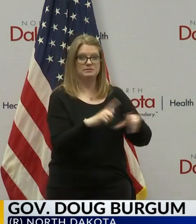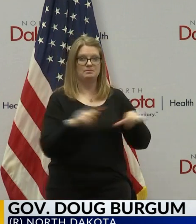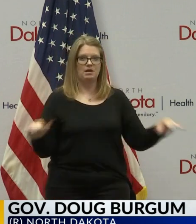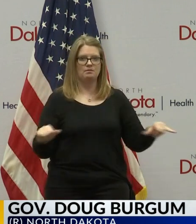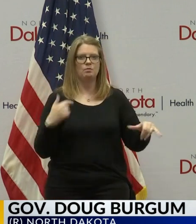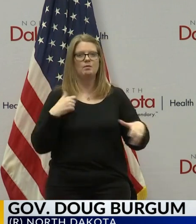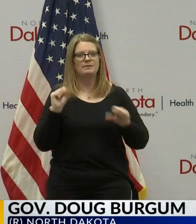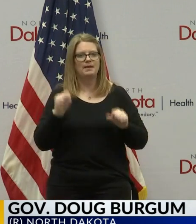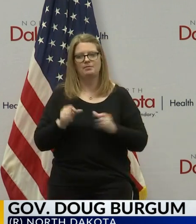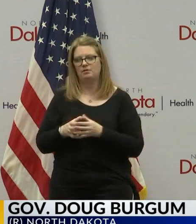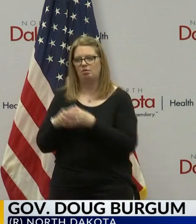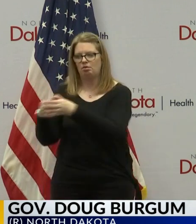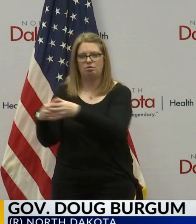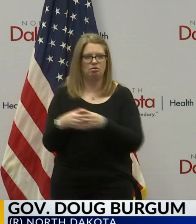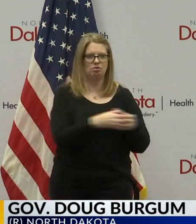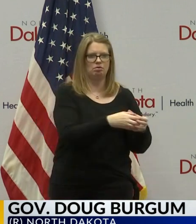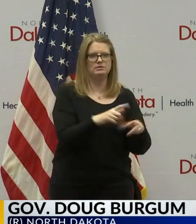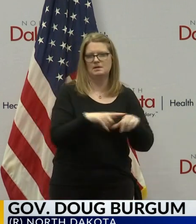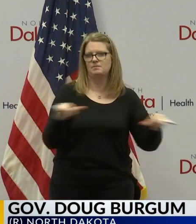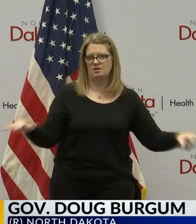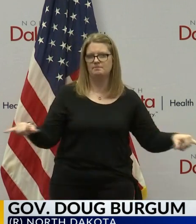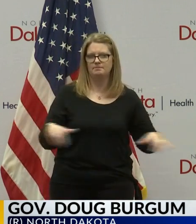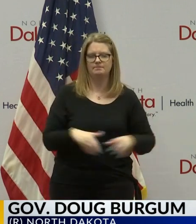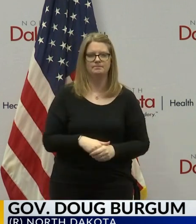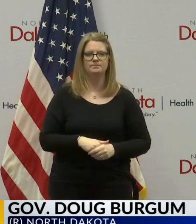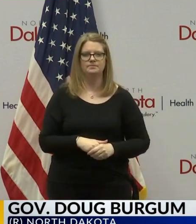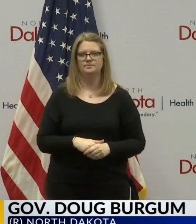to do these around the state simultaneously.